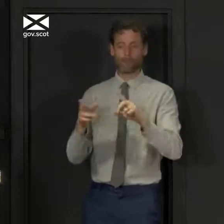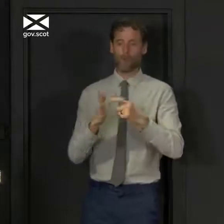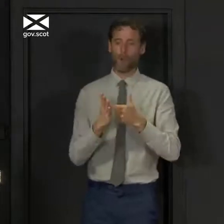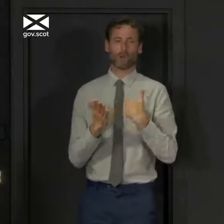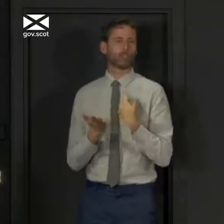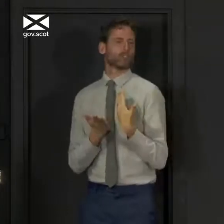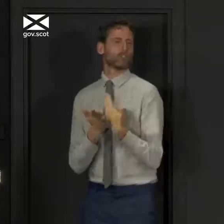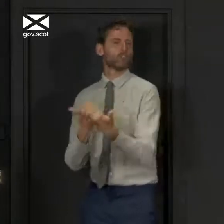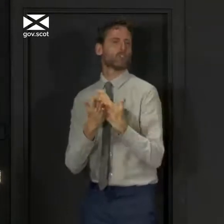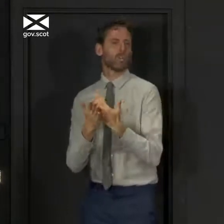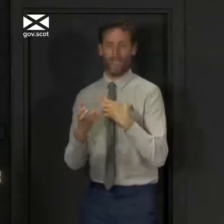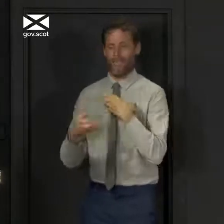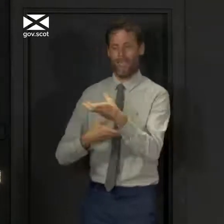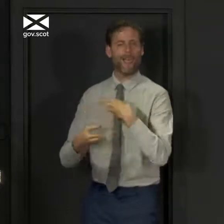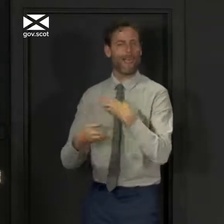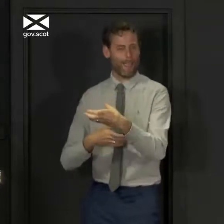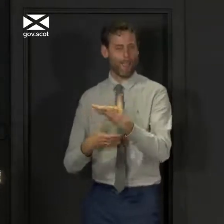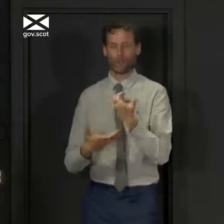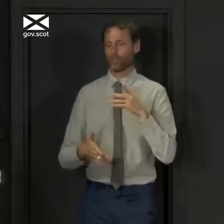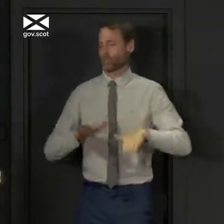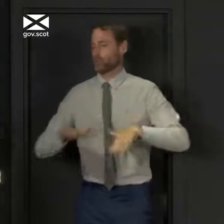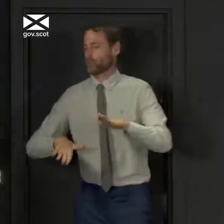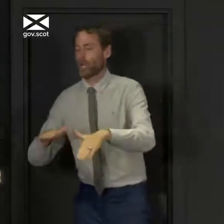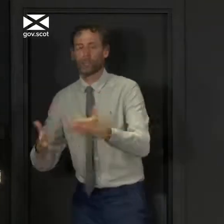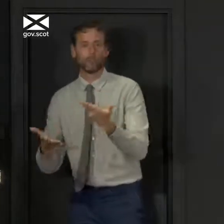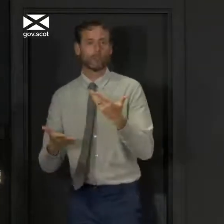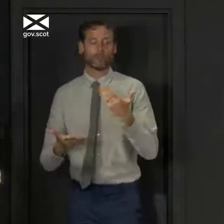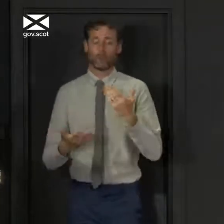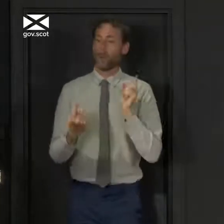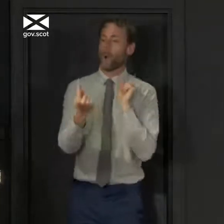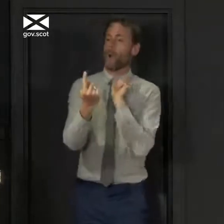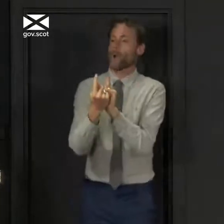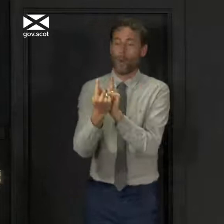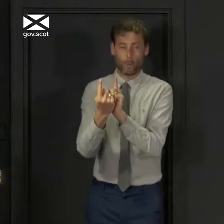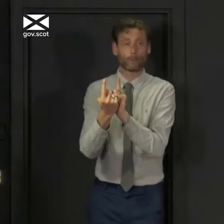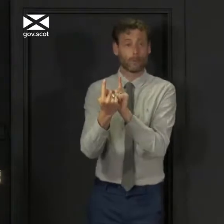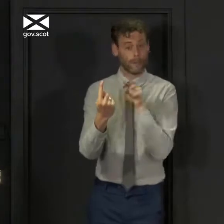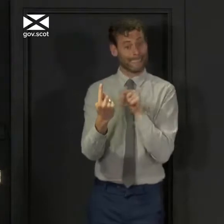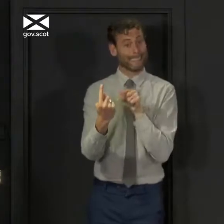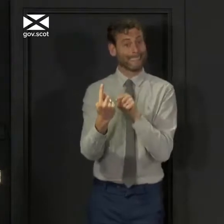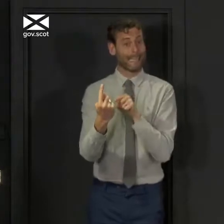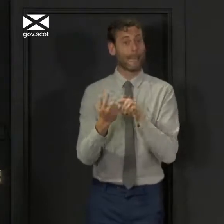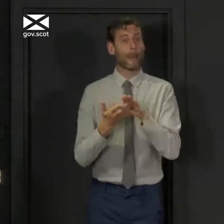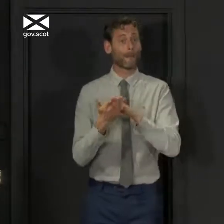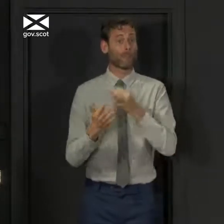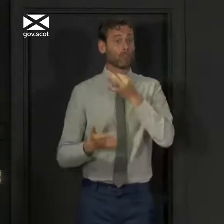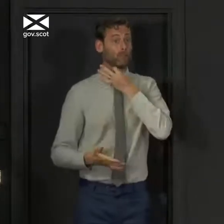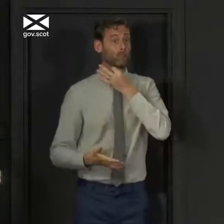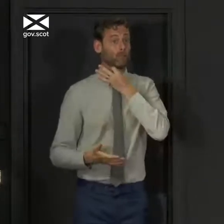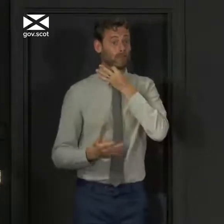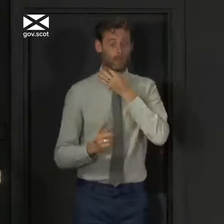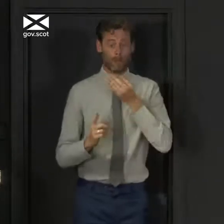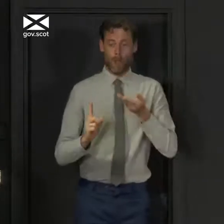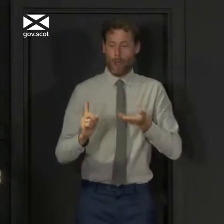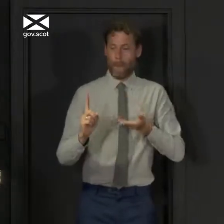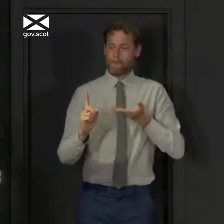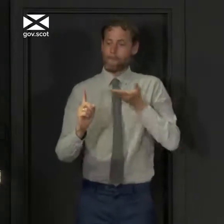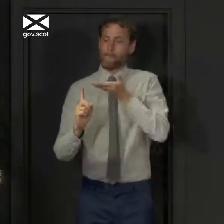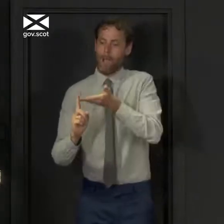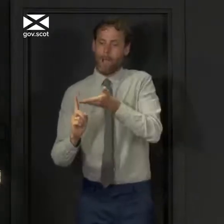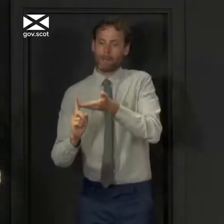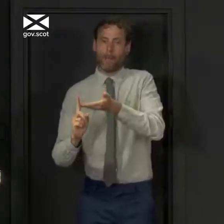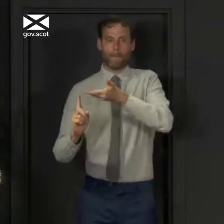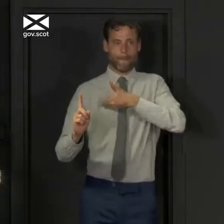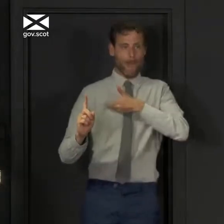if you touch the same surfaces as another household or come within two metres of each other, that is when you are creating an opportunity,